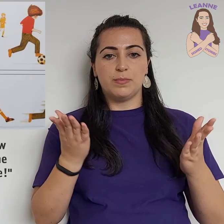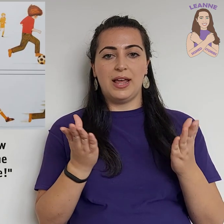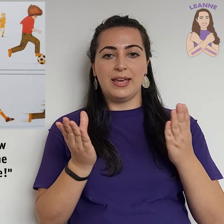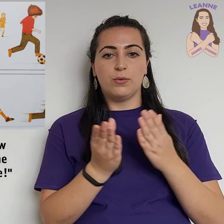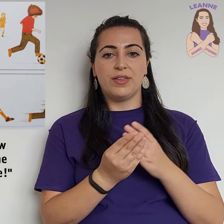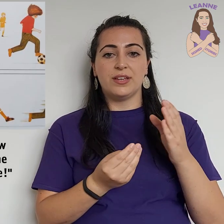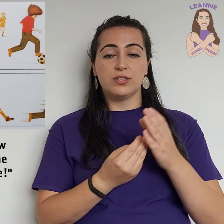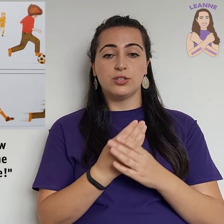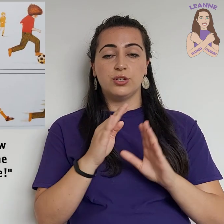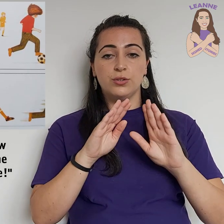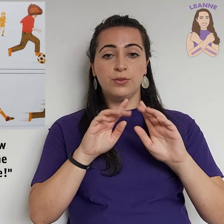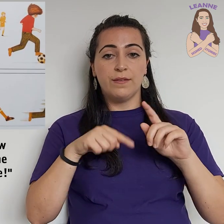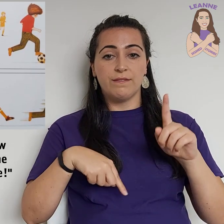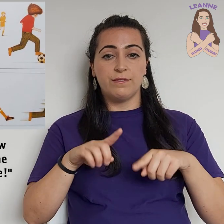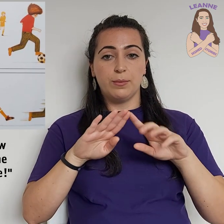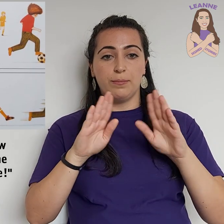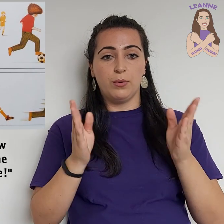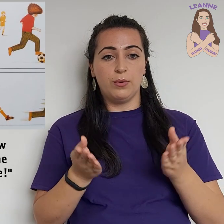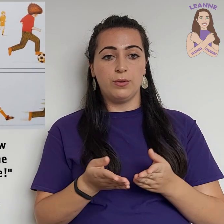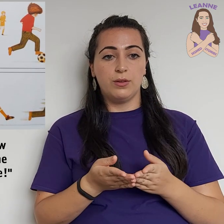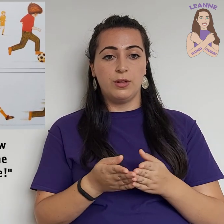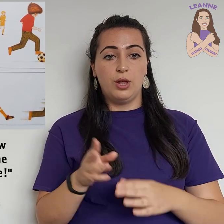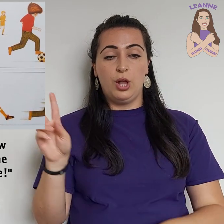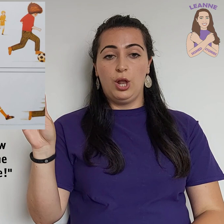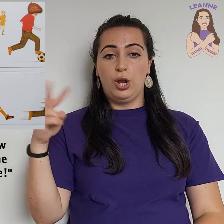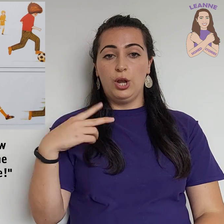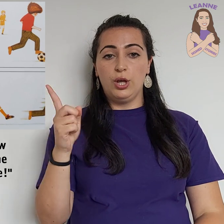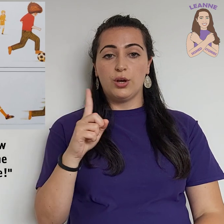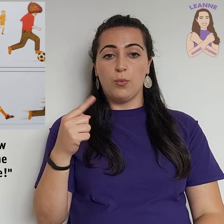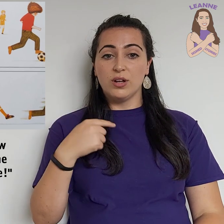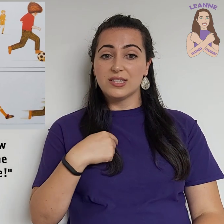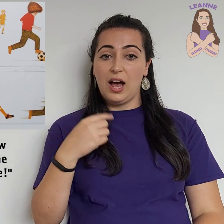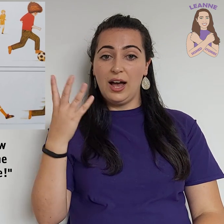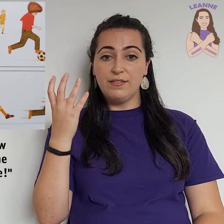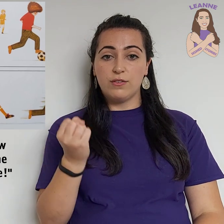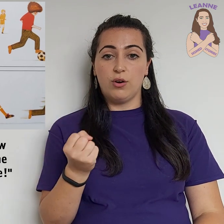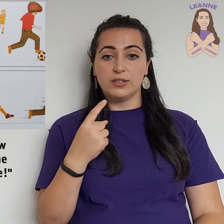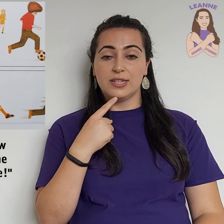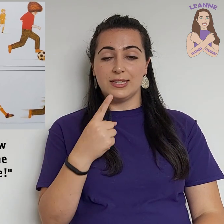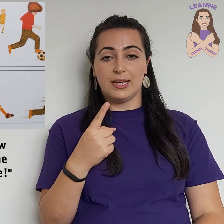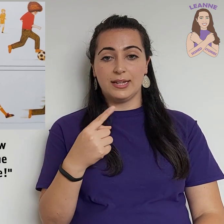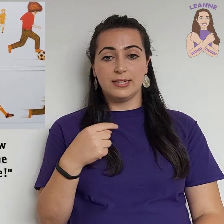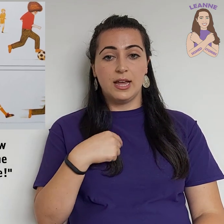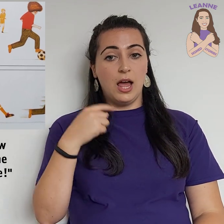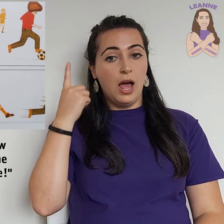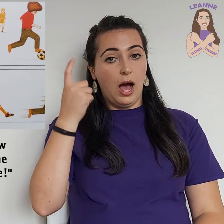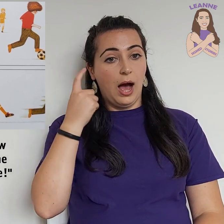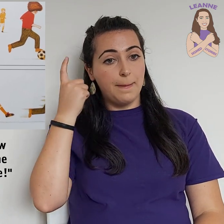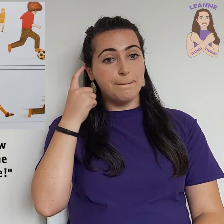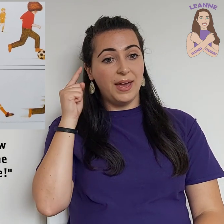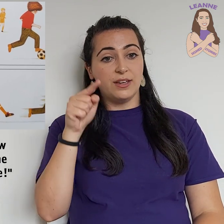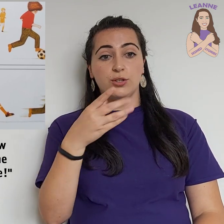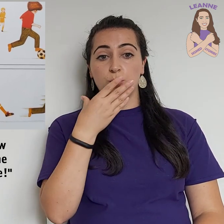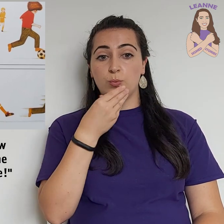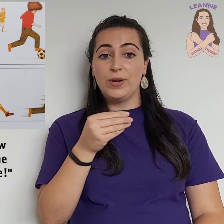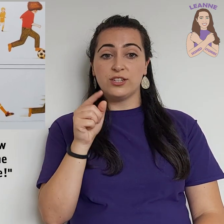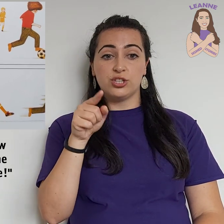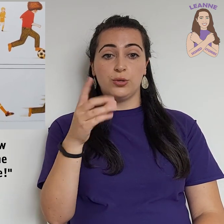playing with his new football. Look what I've got, he said. I bet you wish you